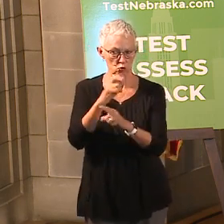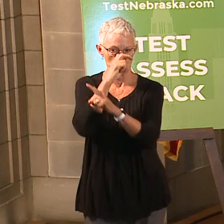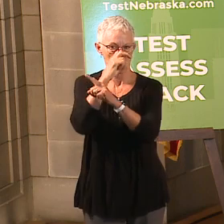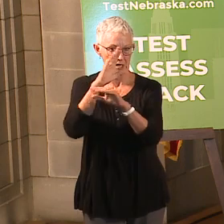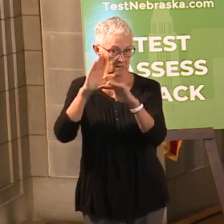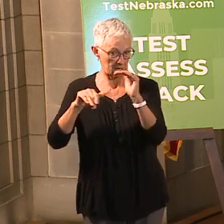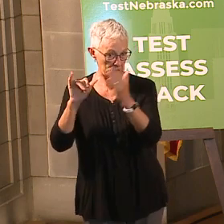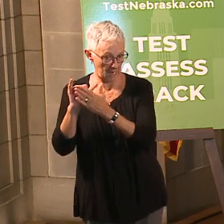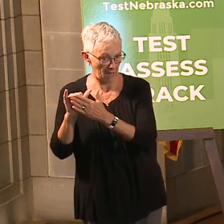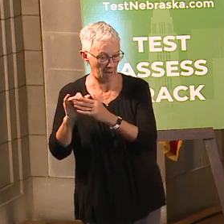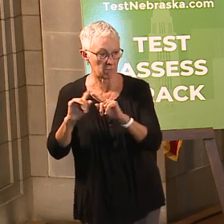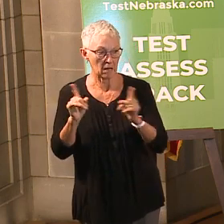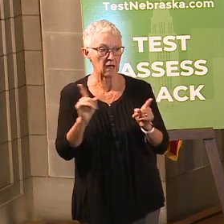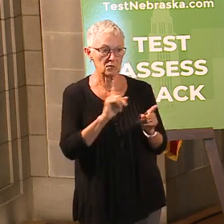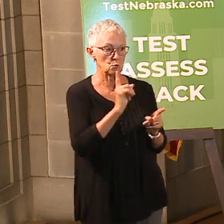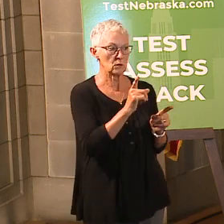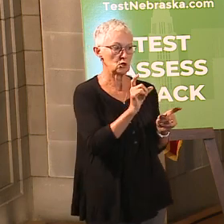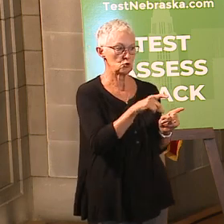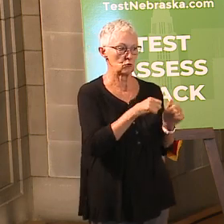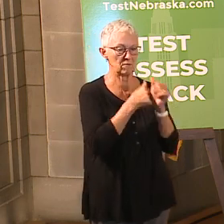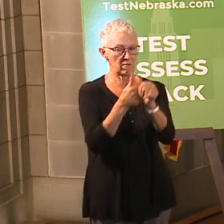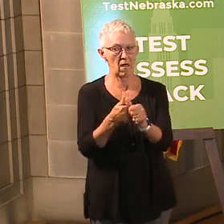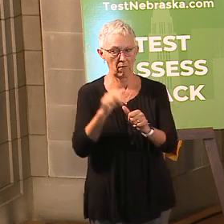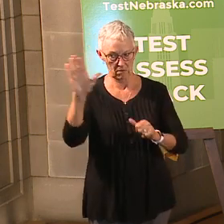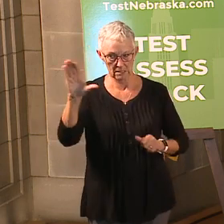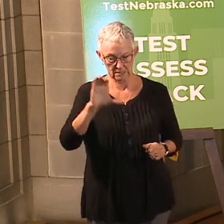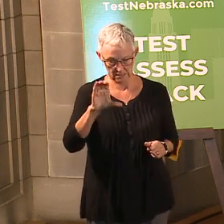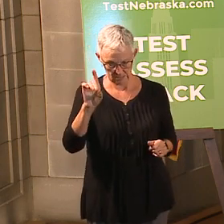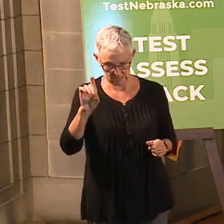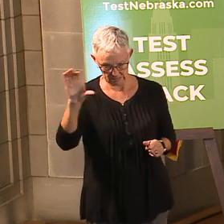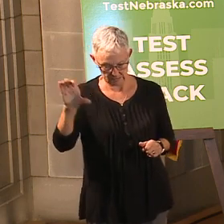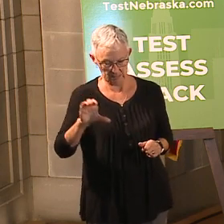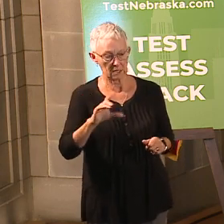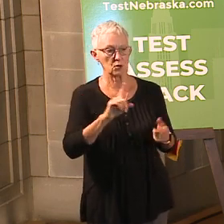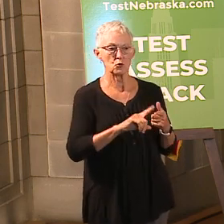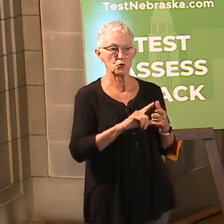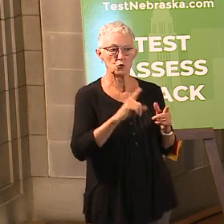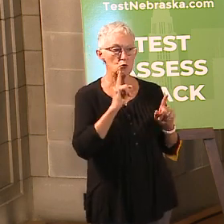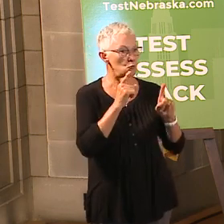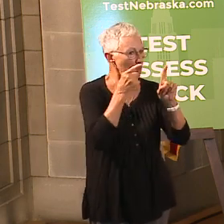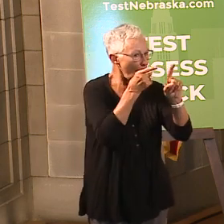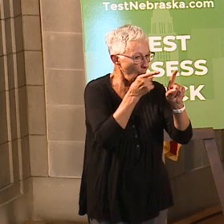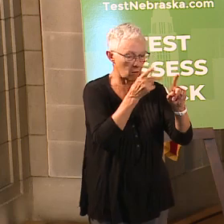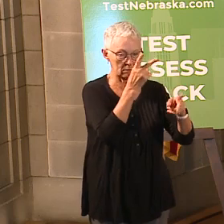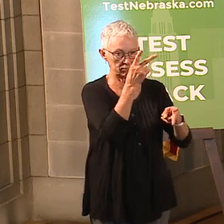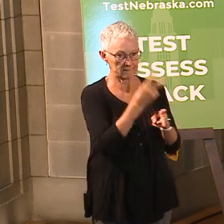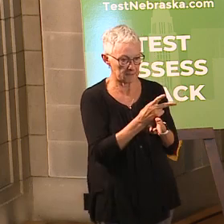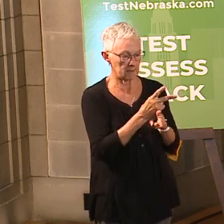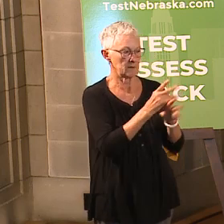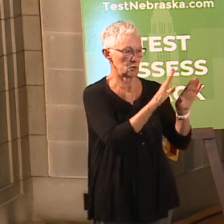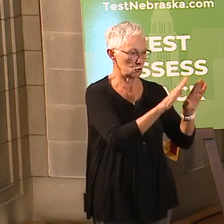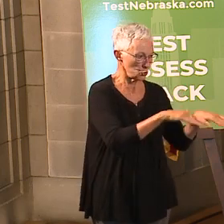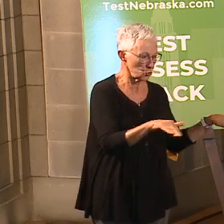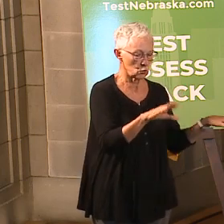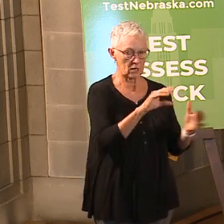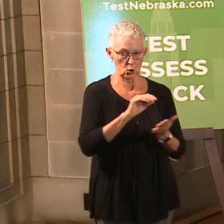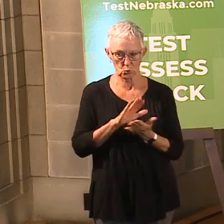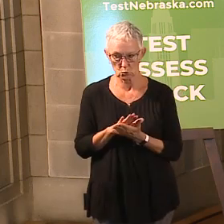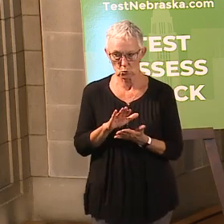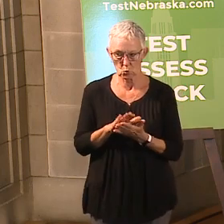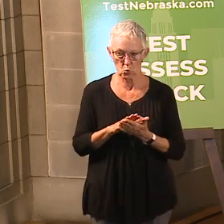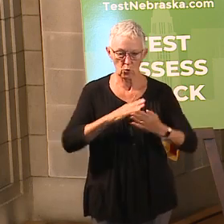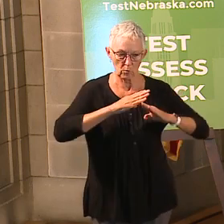measures that are assigned in current today. Again, the goals are to keep students in school while minimizing virus spread